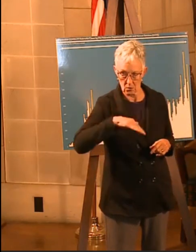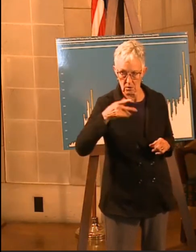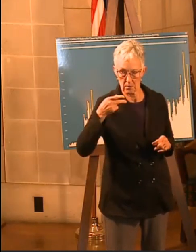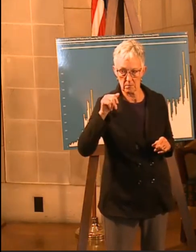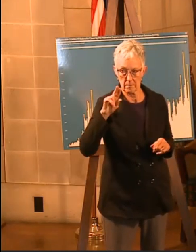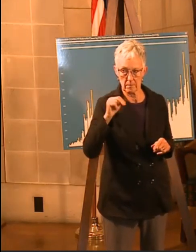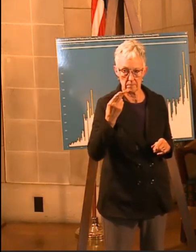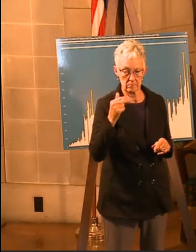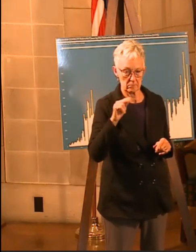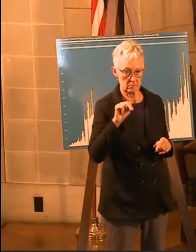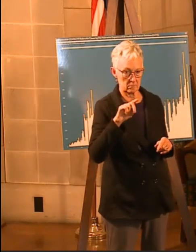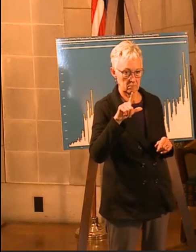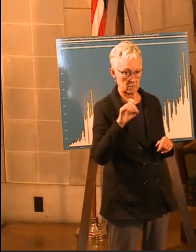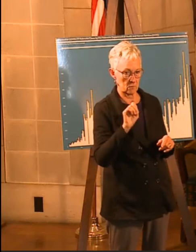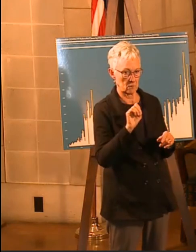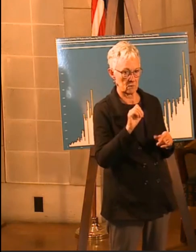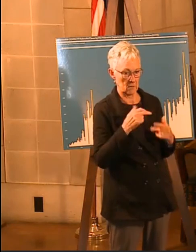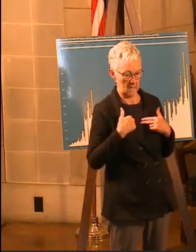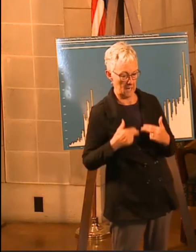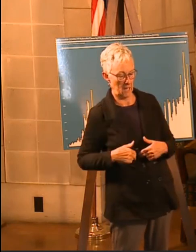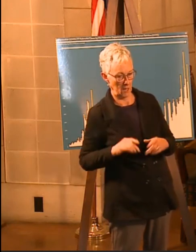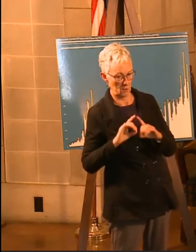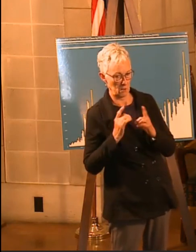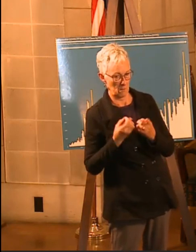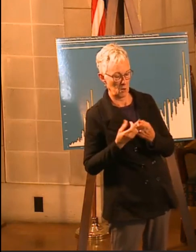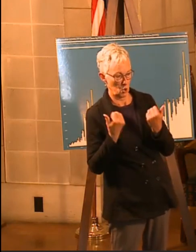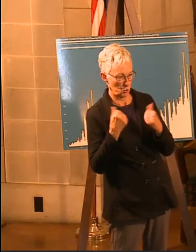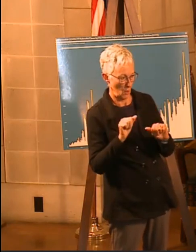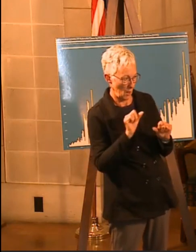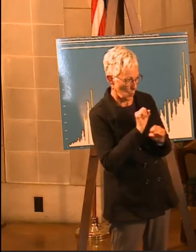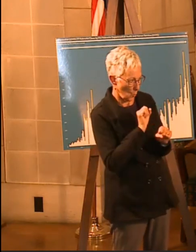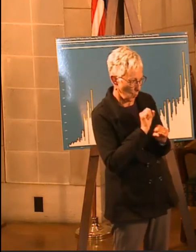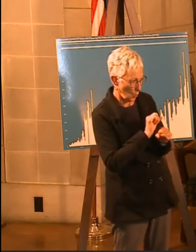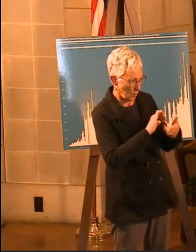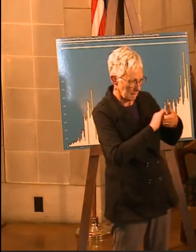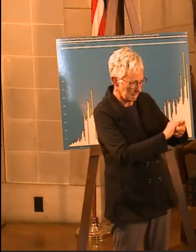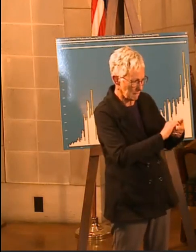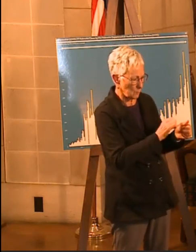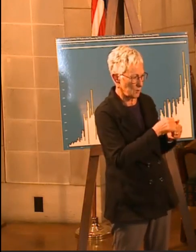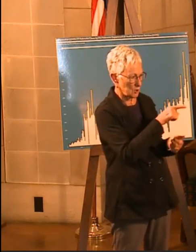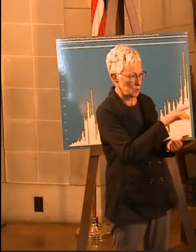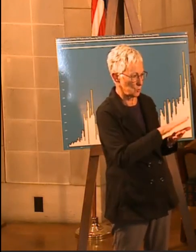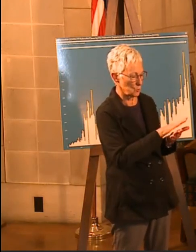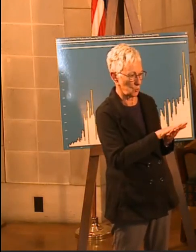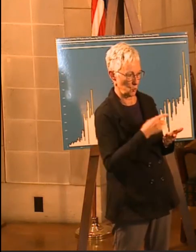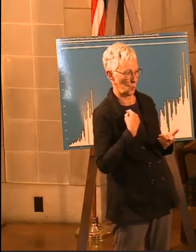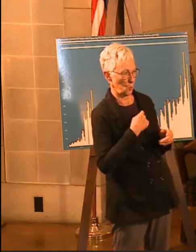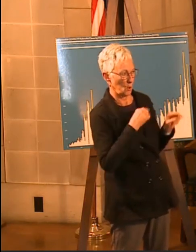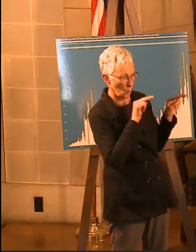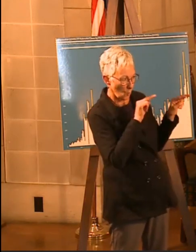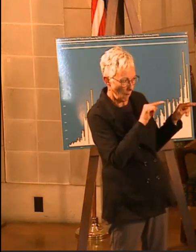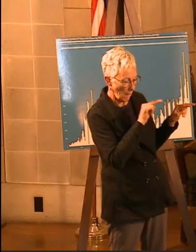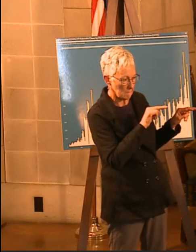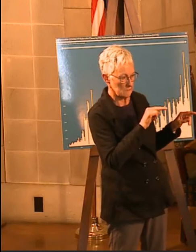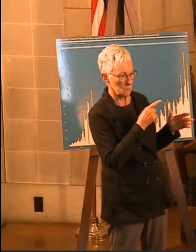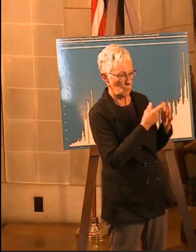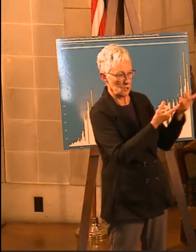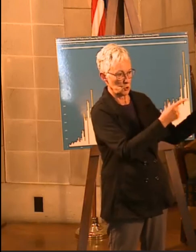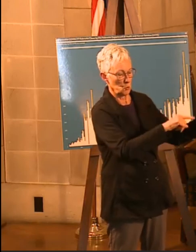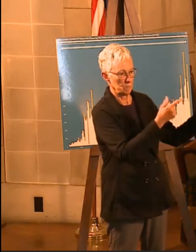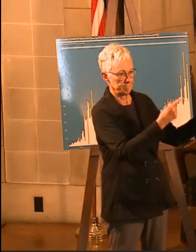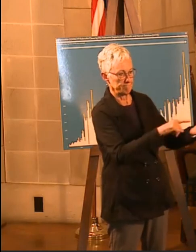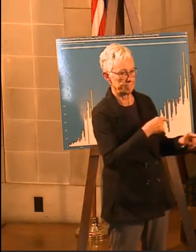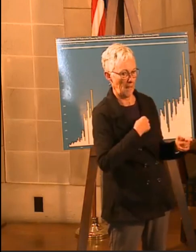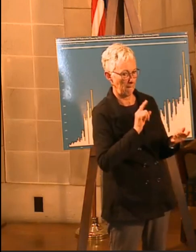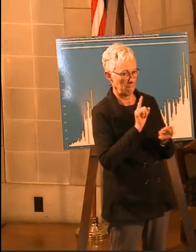local health department is really trying to work and be there. We're watching that as well. I just met yesterday with a group of school